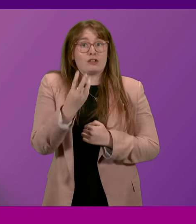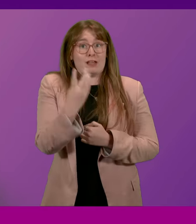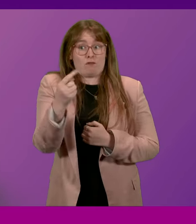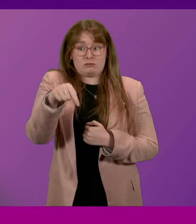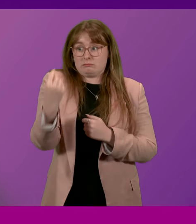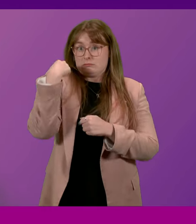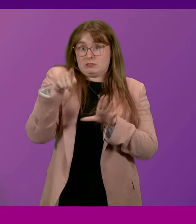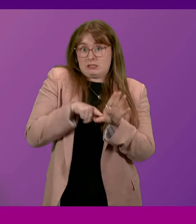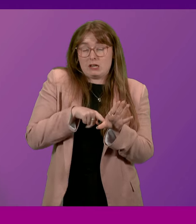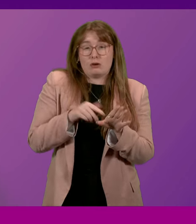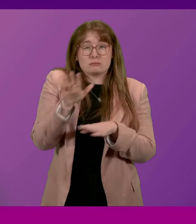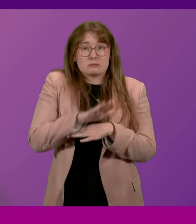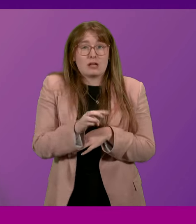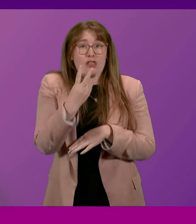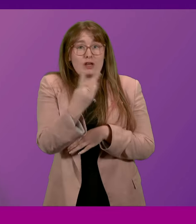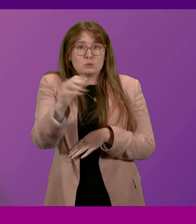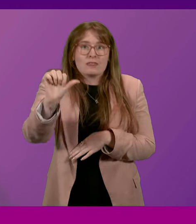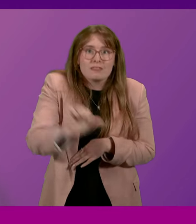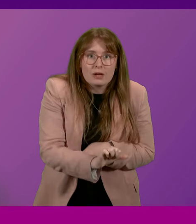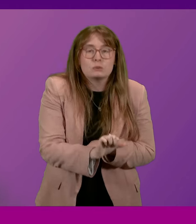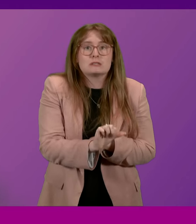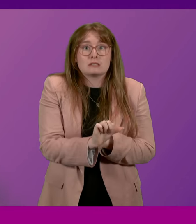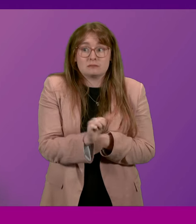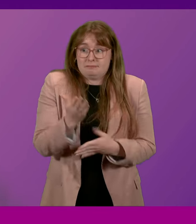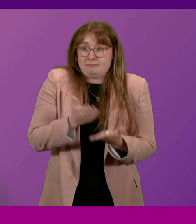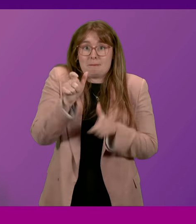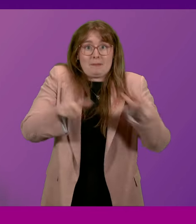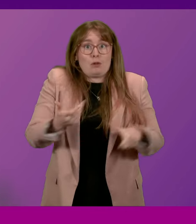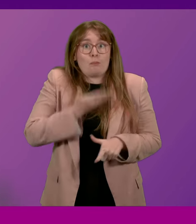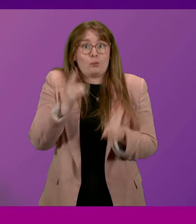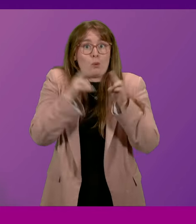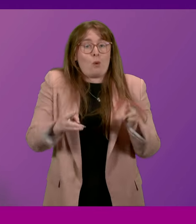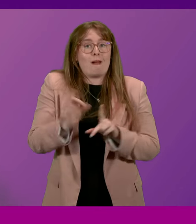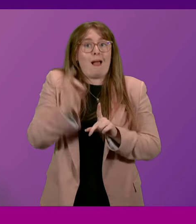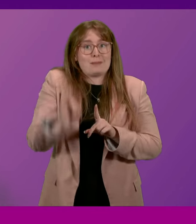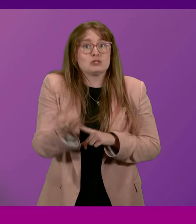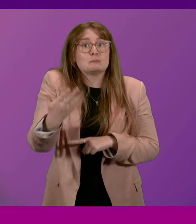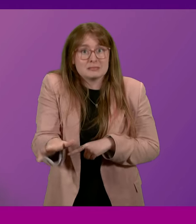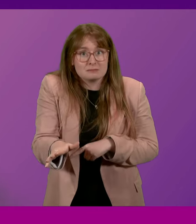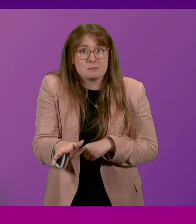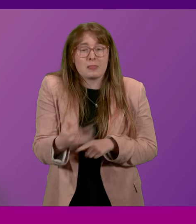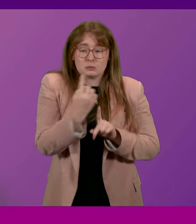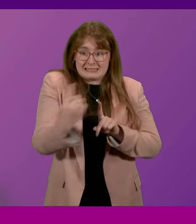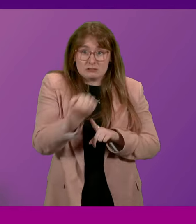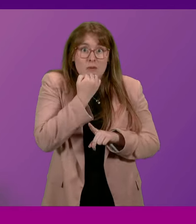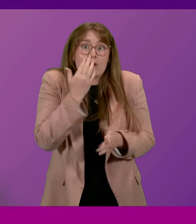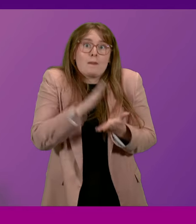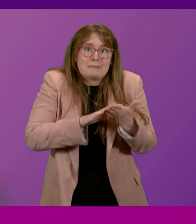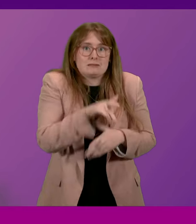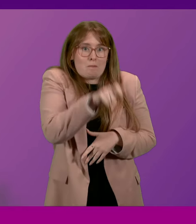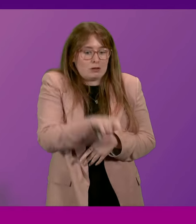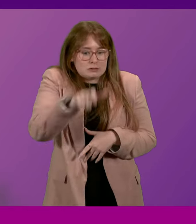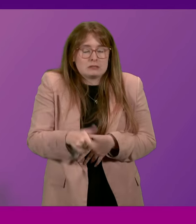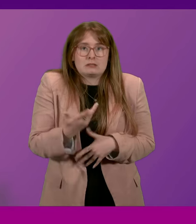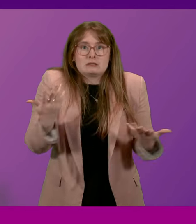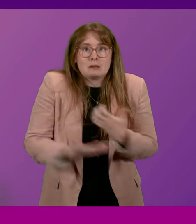there were almost 32,000 live homelessness applications. Every number is a human being in need of desperate